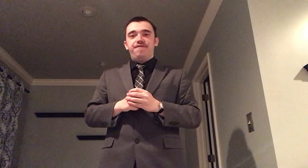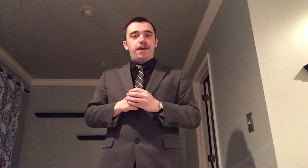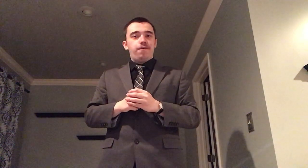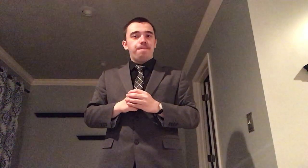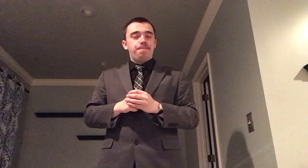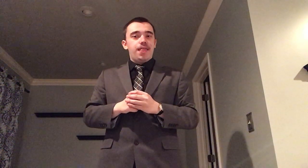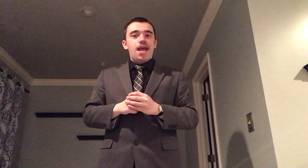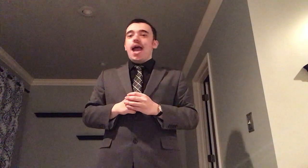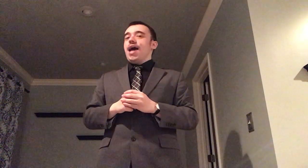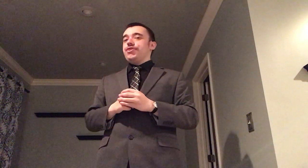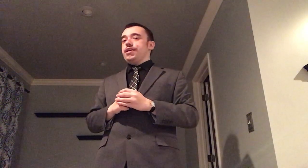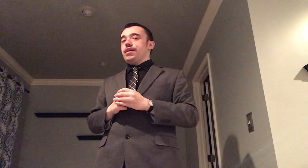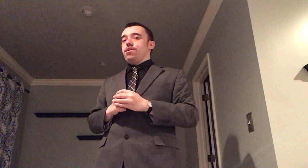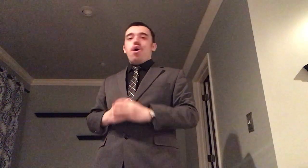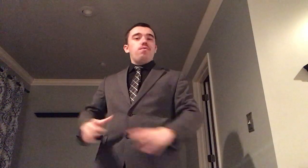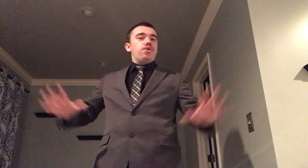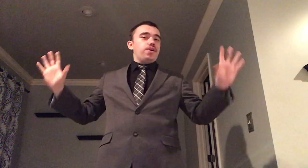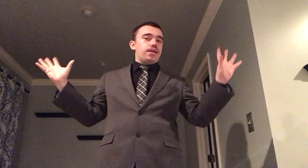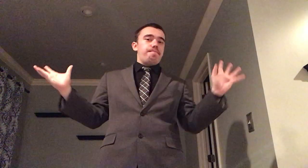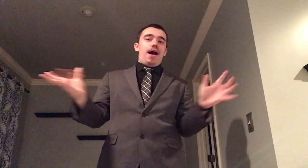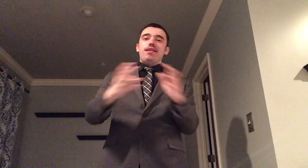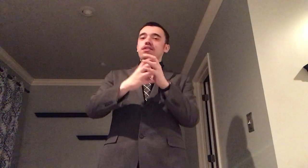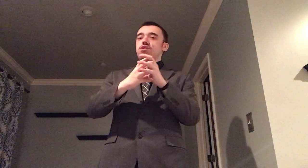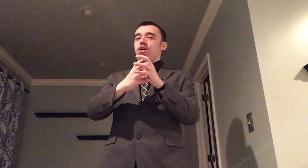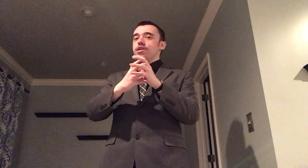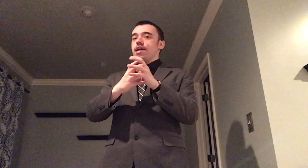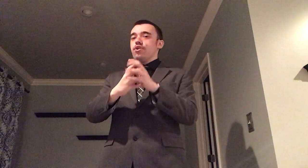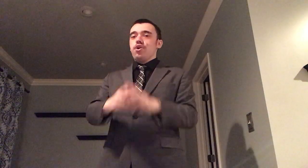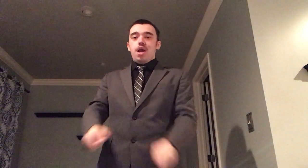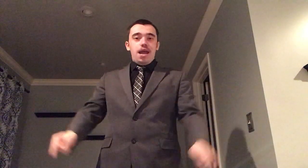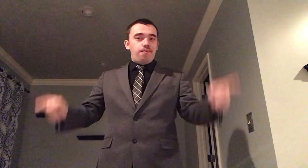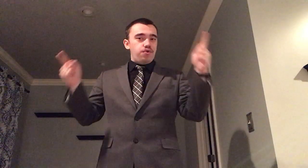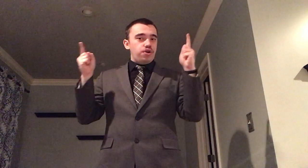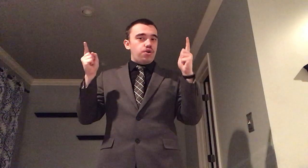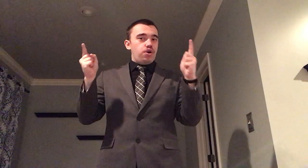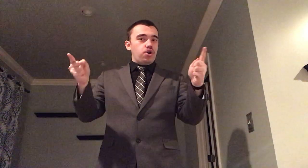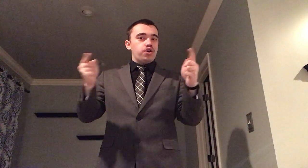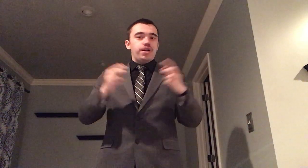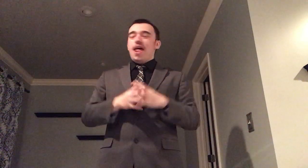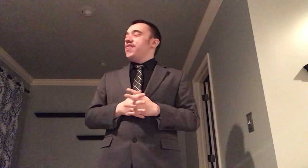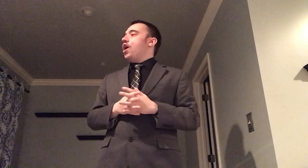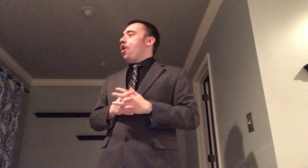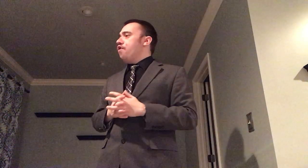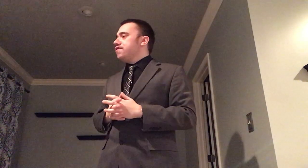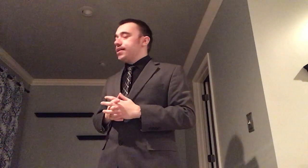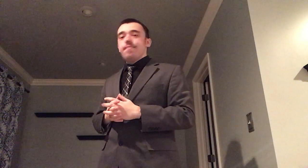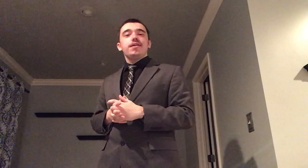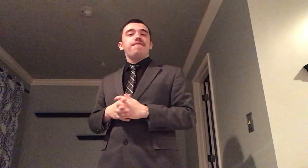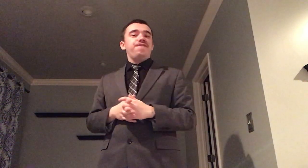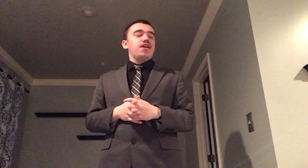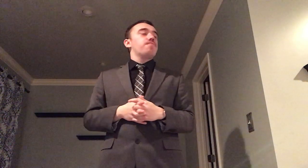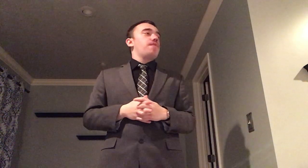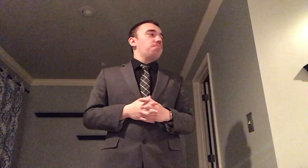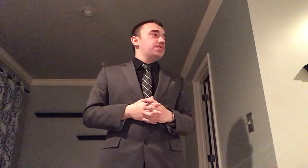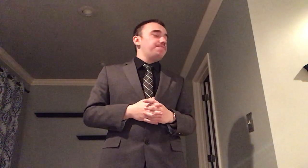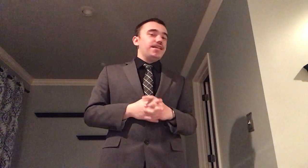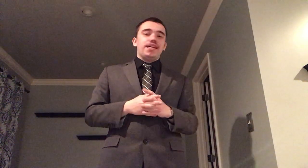fear at the end we're going to combine this all together and we're going to learn that overcoming the fear of public speaking